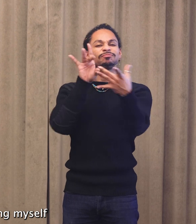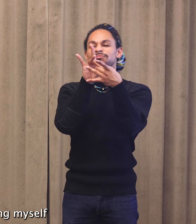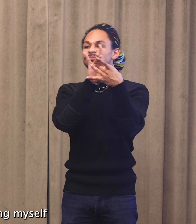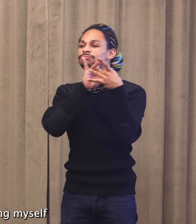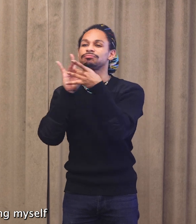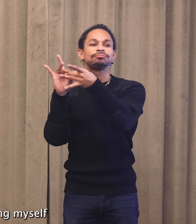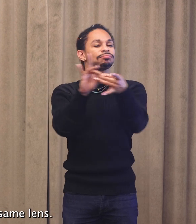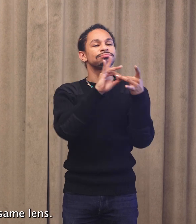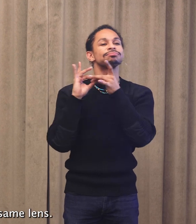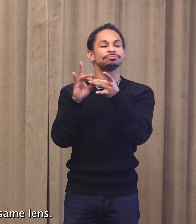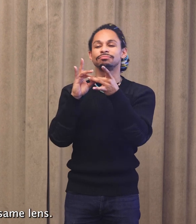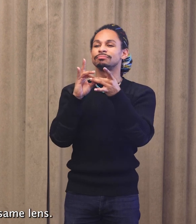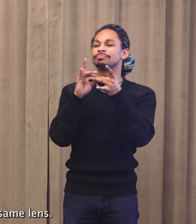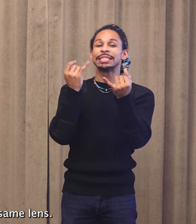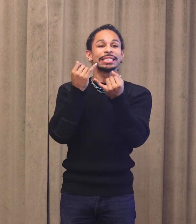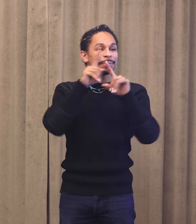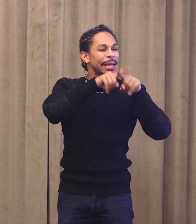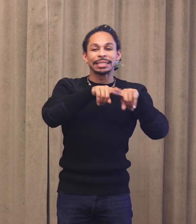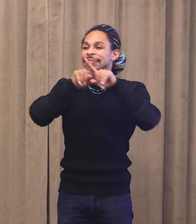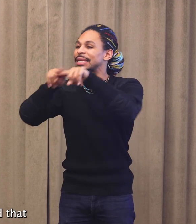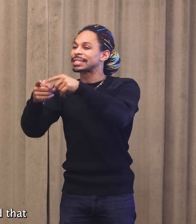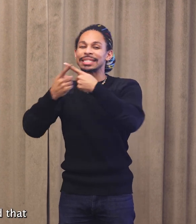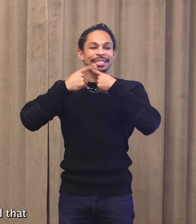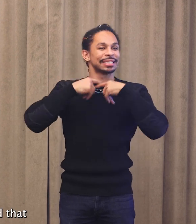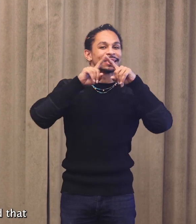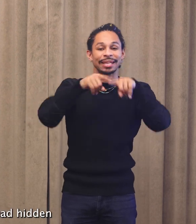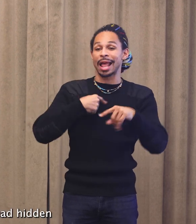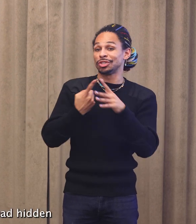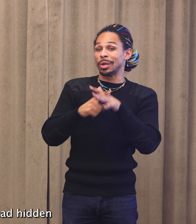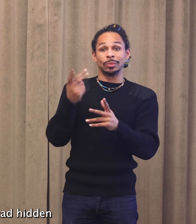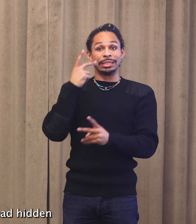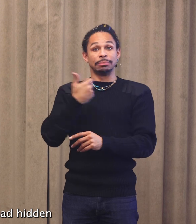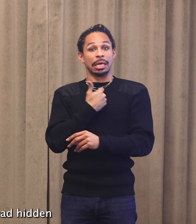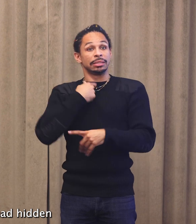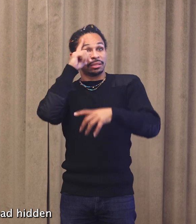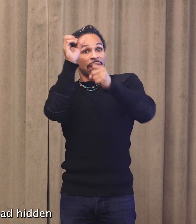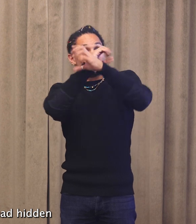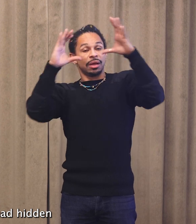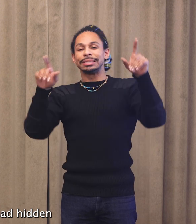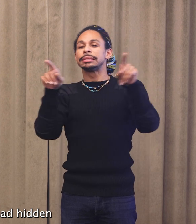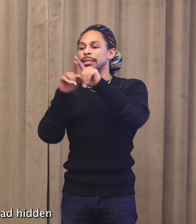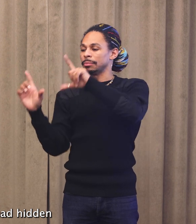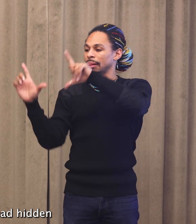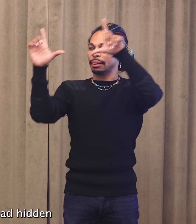began seeing myself through that same lens. I realized that everything I had hidden